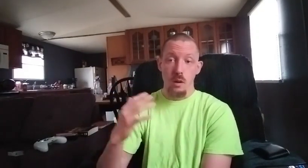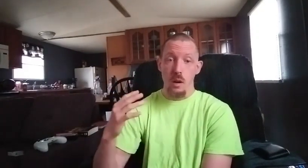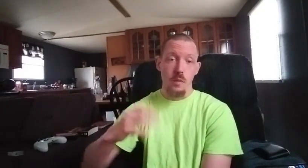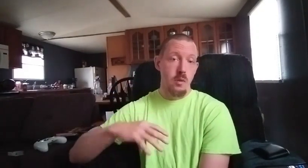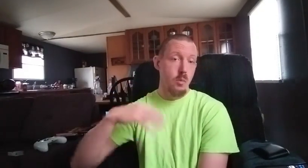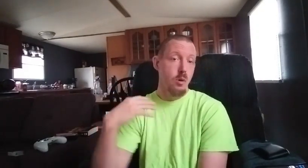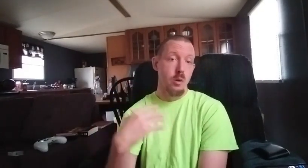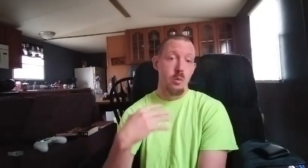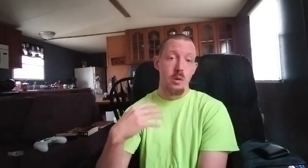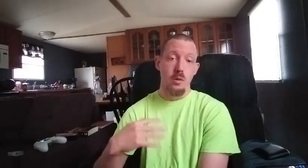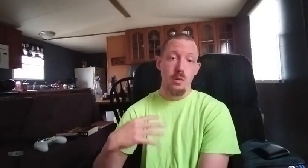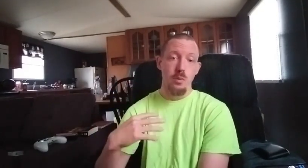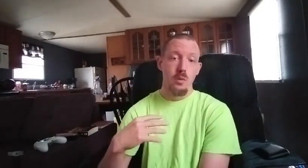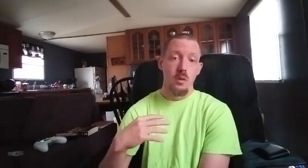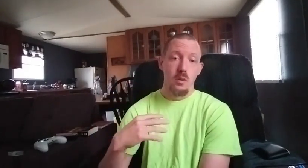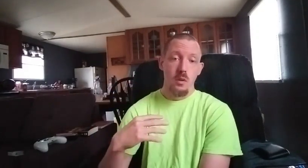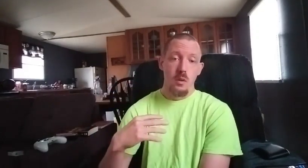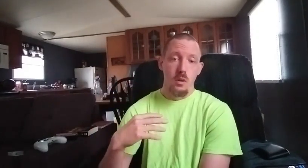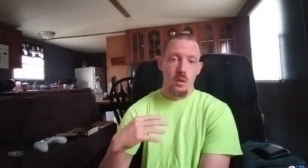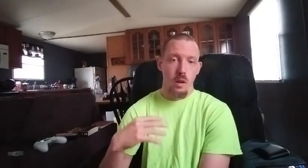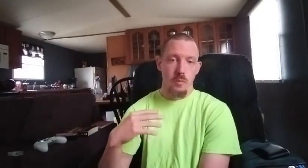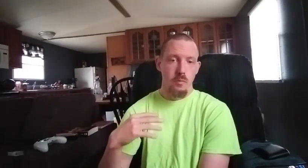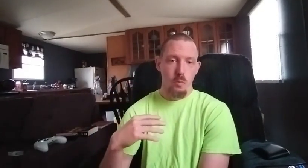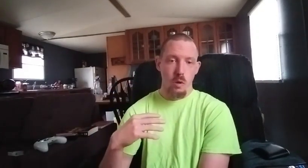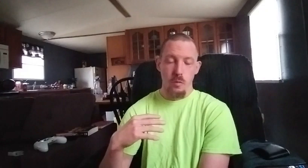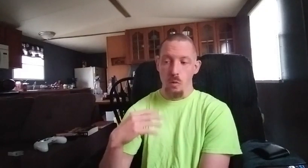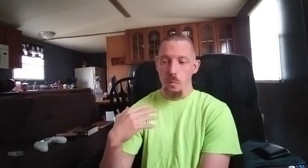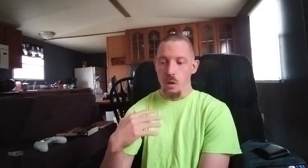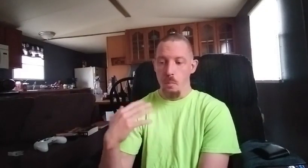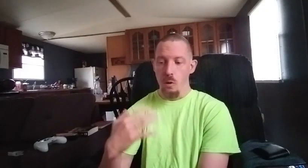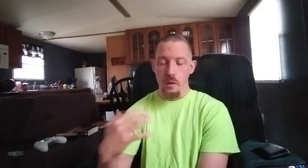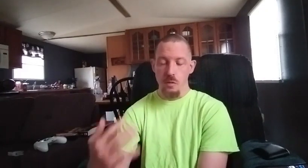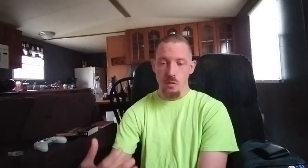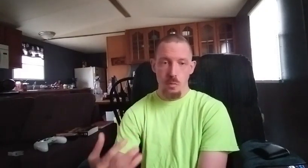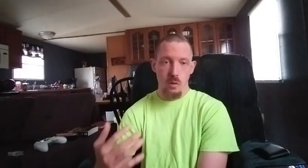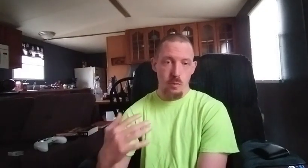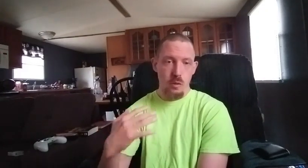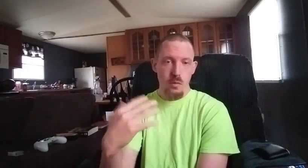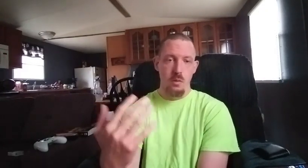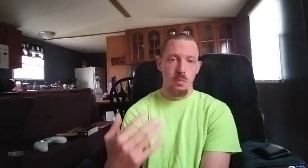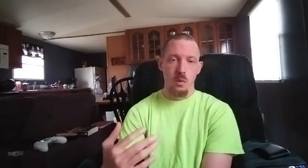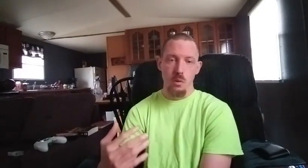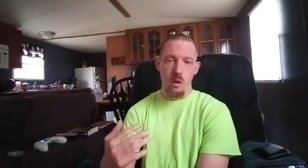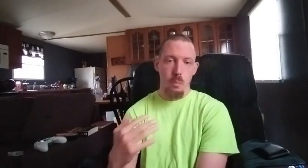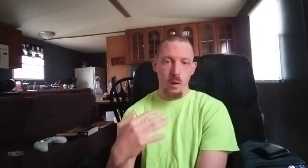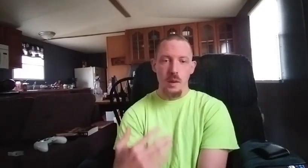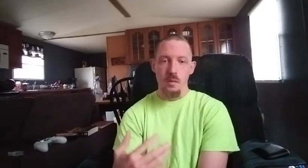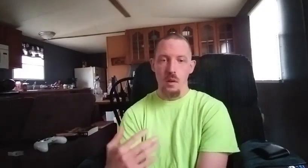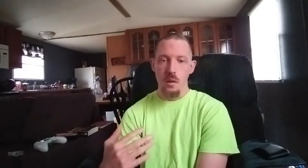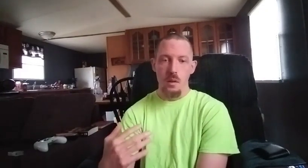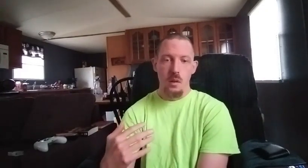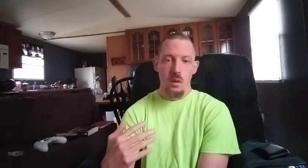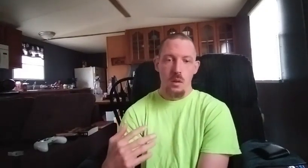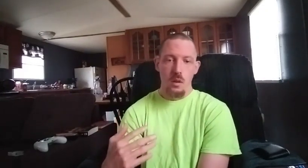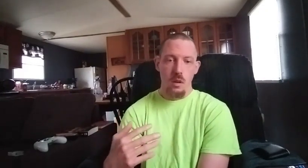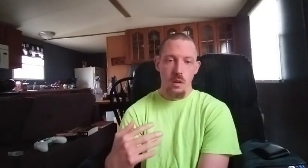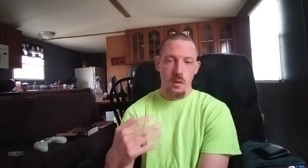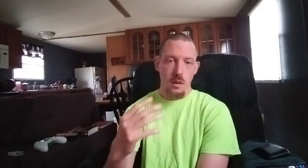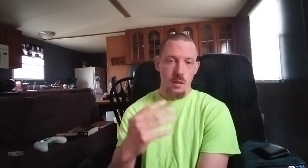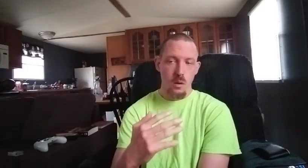your crafts and what you want to do like but if you want to be a motivation speaker for youtube you know you got practice at it and you